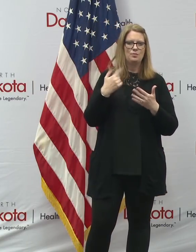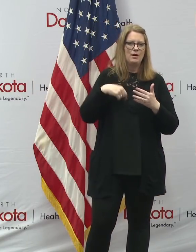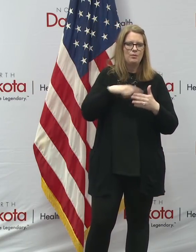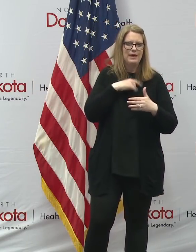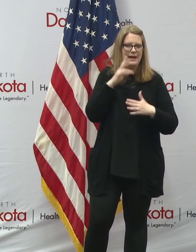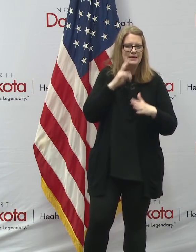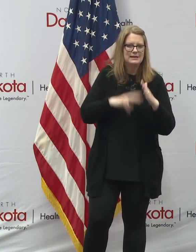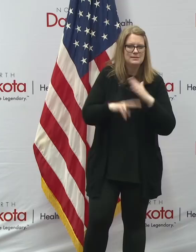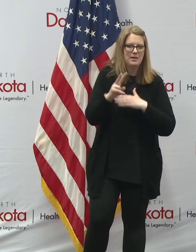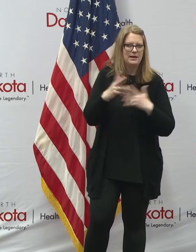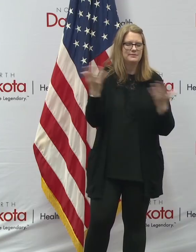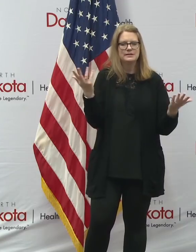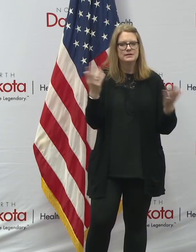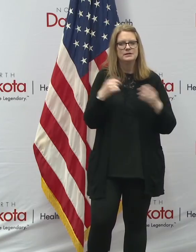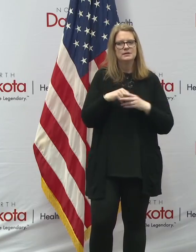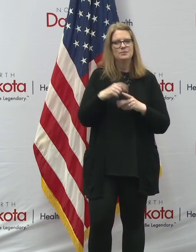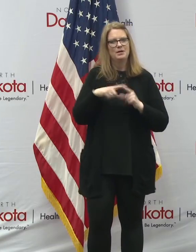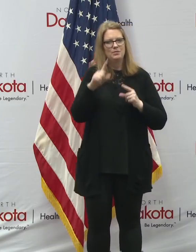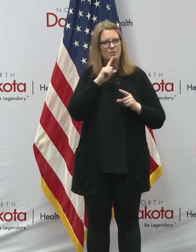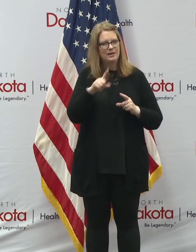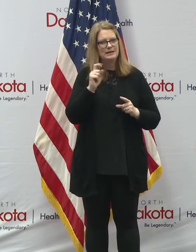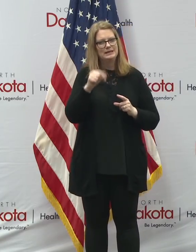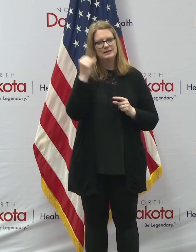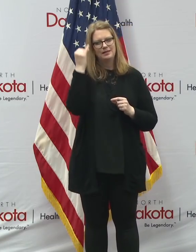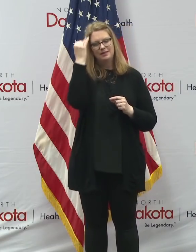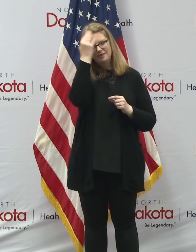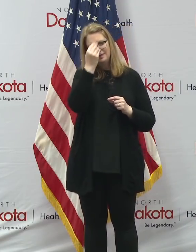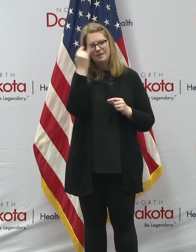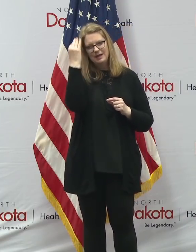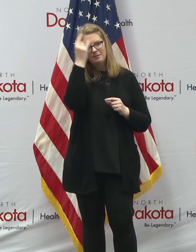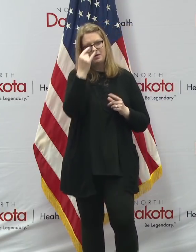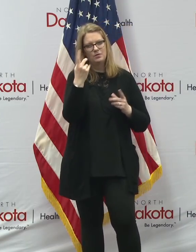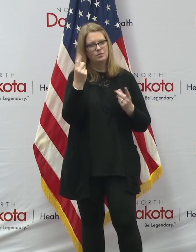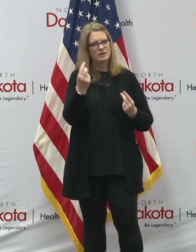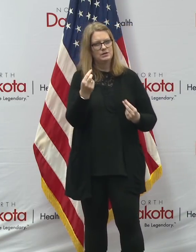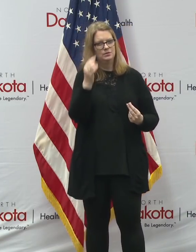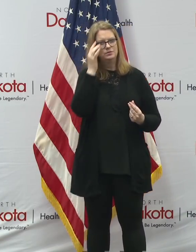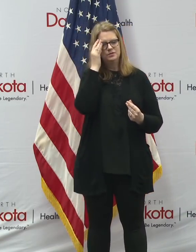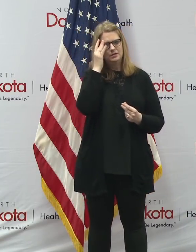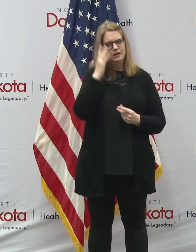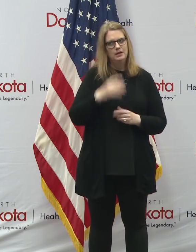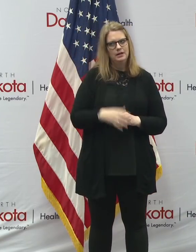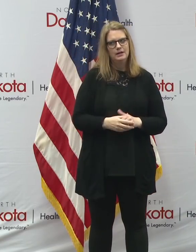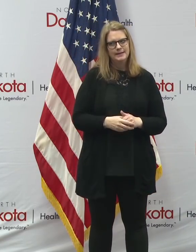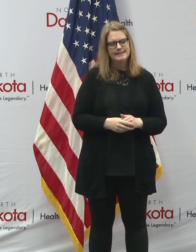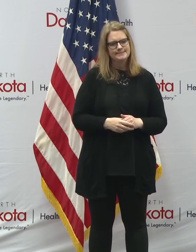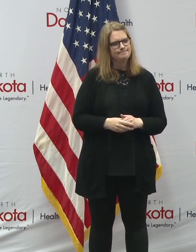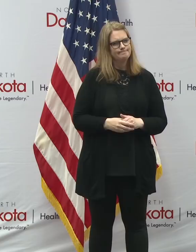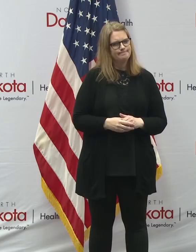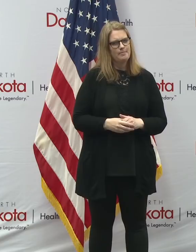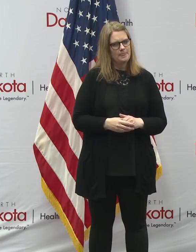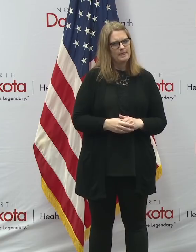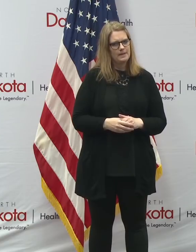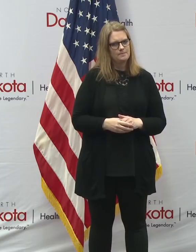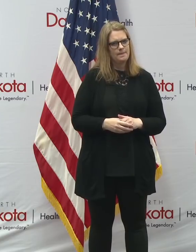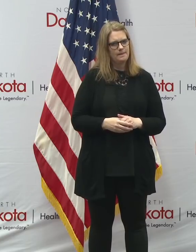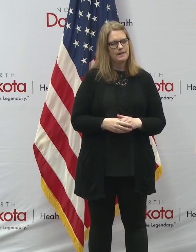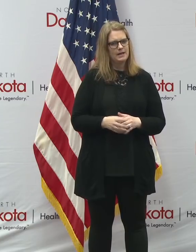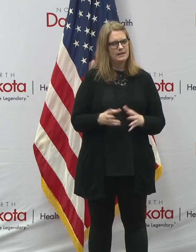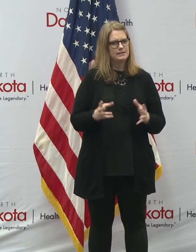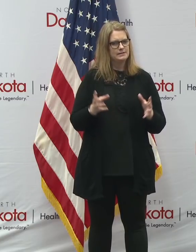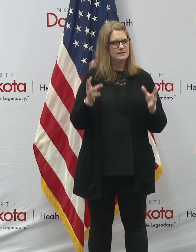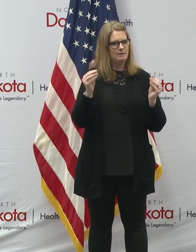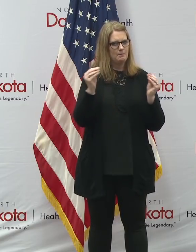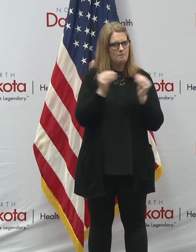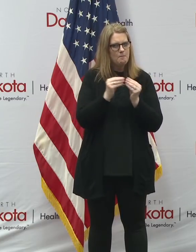again, that'll take some thought on how to do that. I said all along, it's going to take more, it's going to be more complex and more